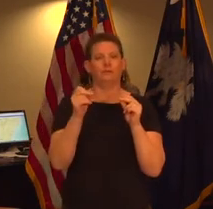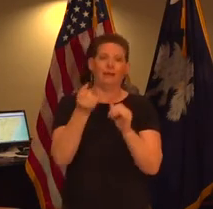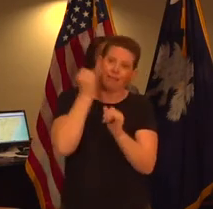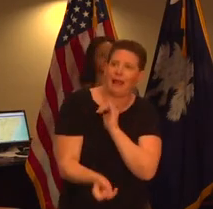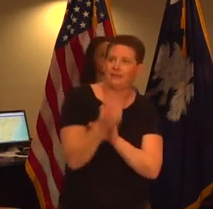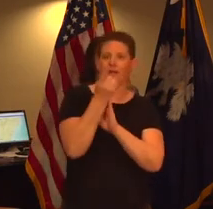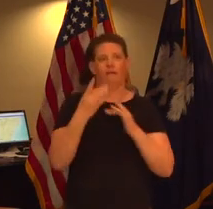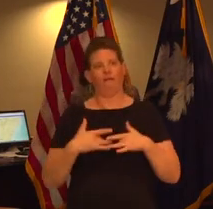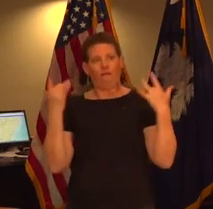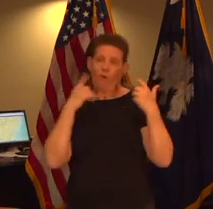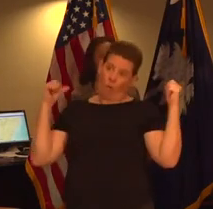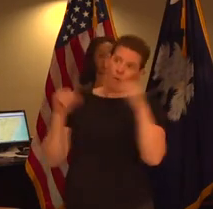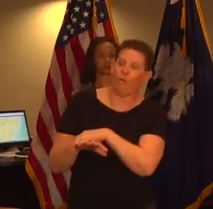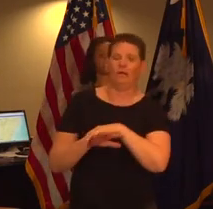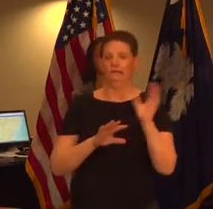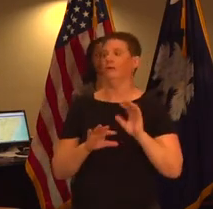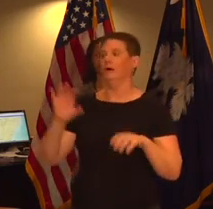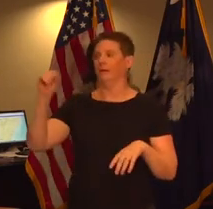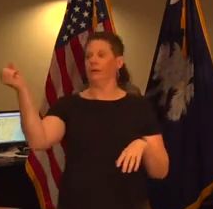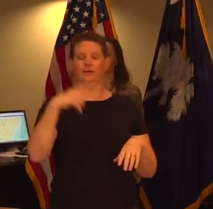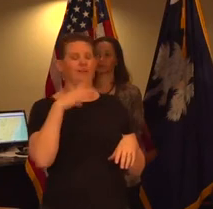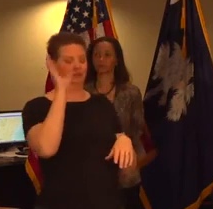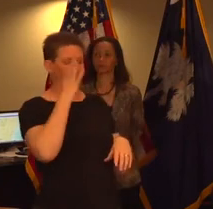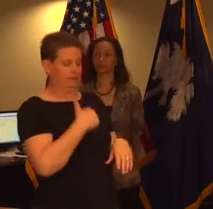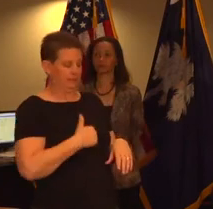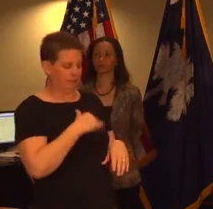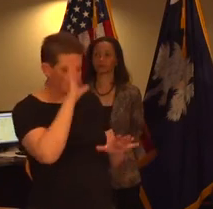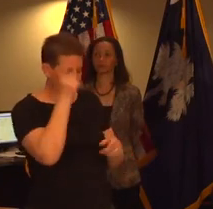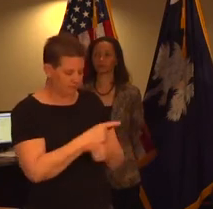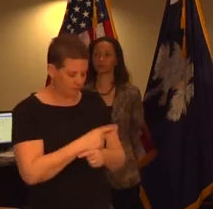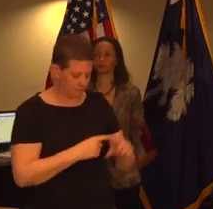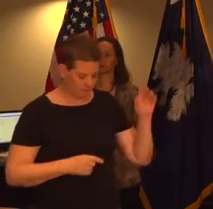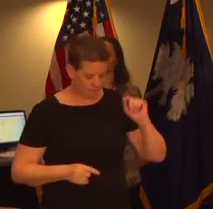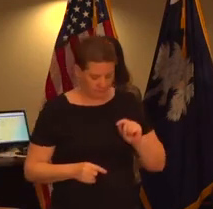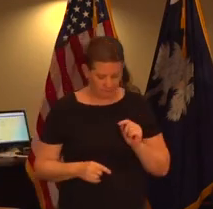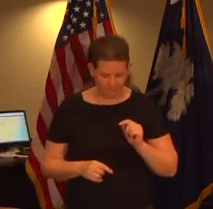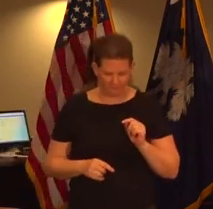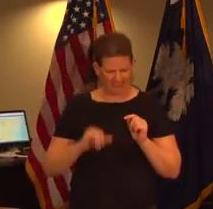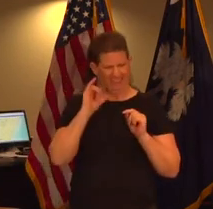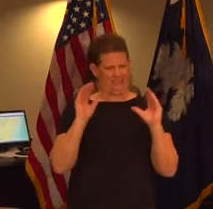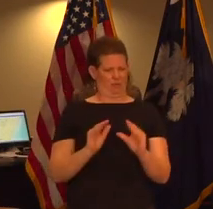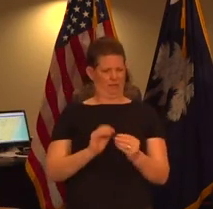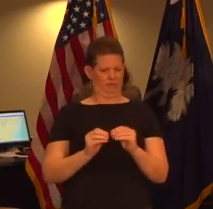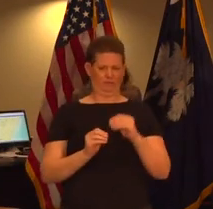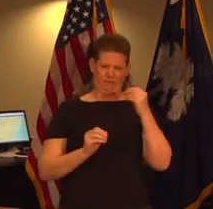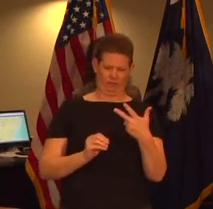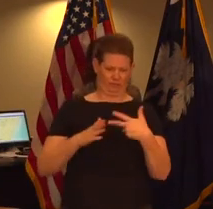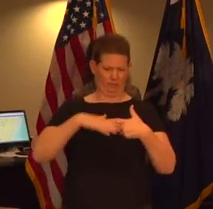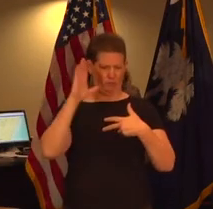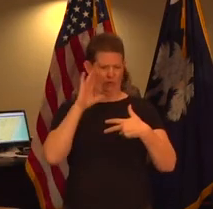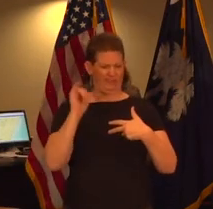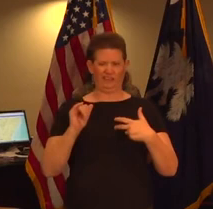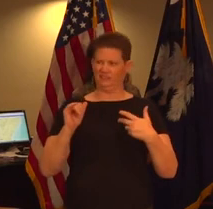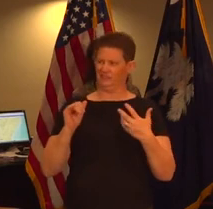events that i described sorry that's what i meant sorry apologies but uh when you that small number though is still three or more is that that's a